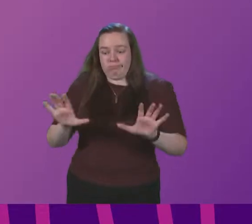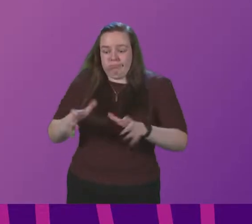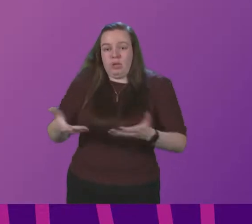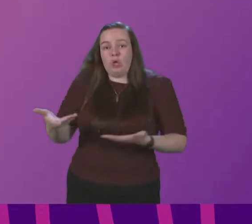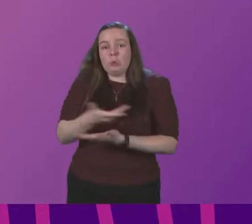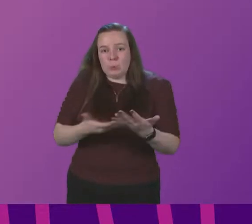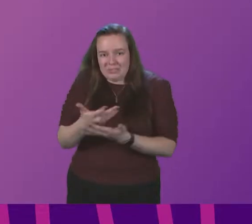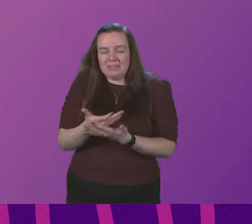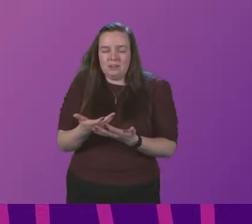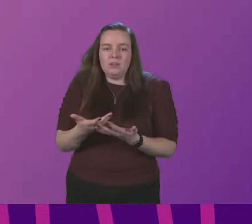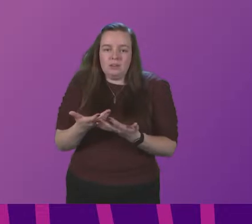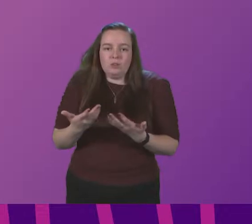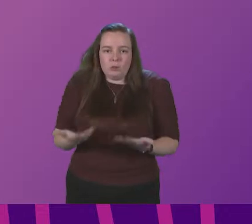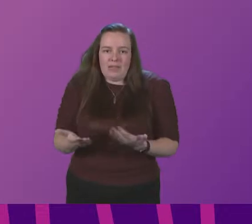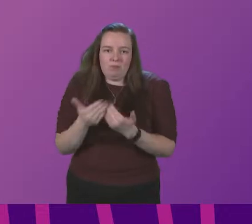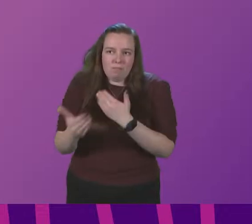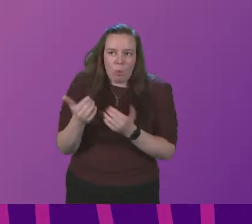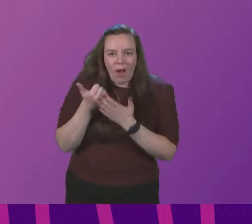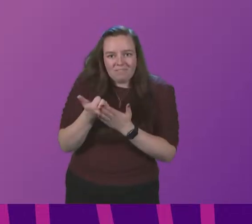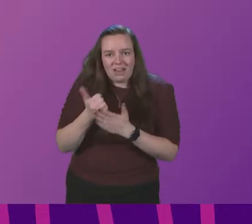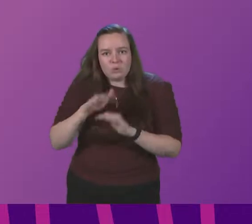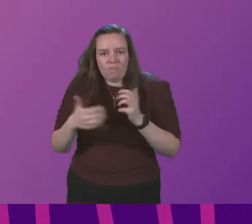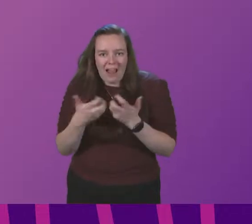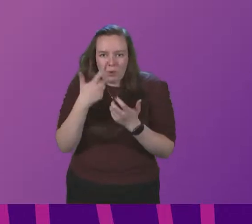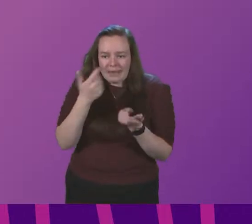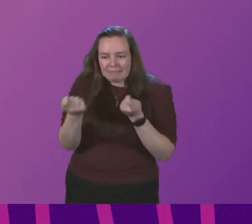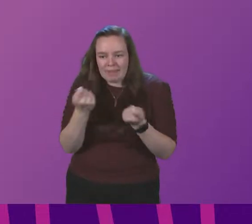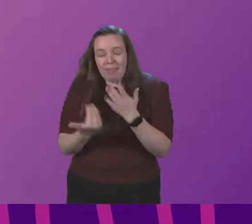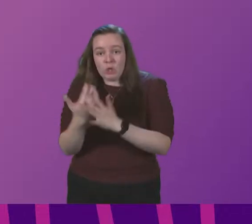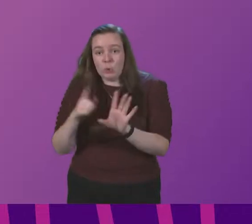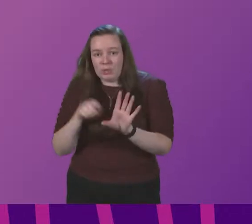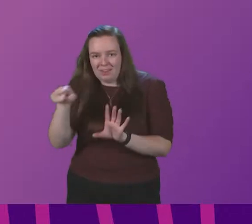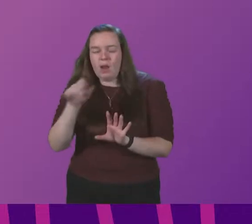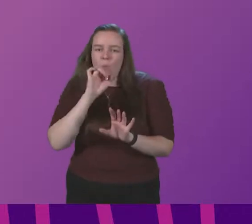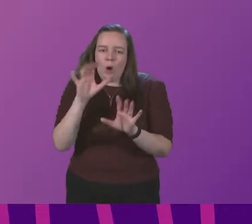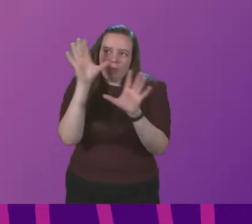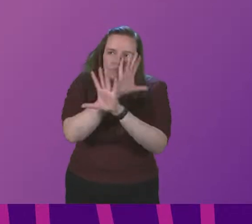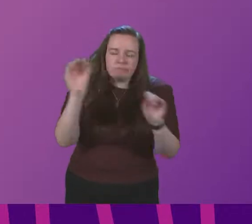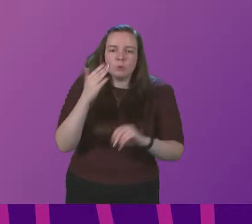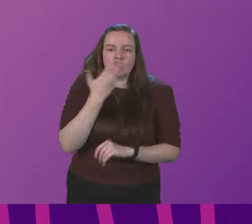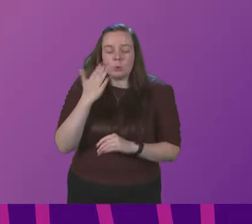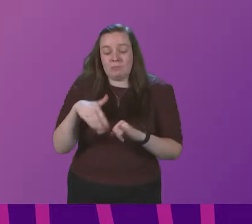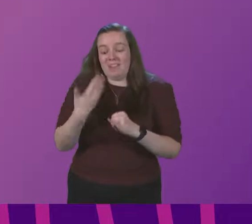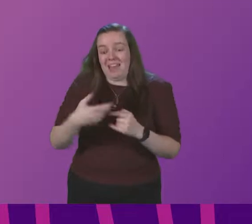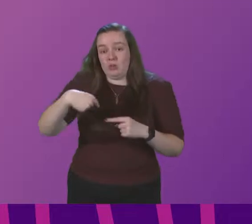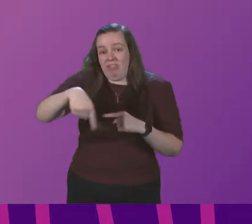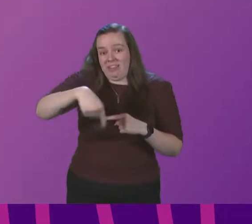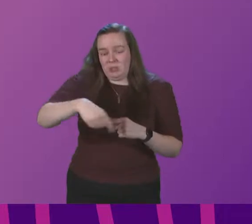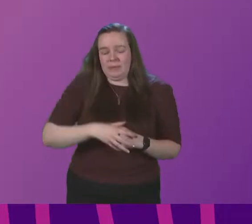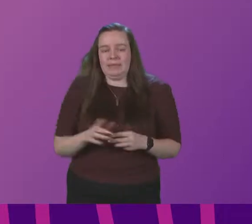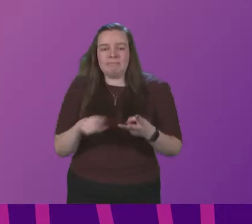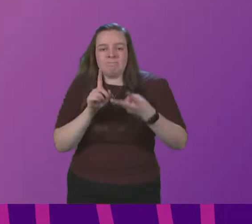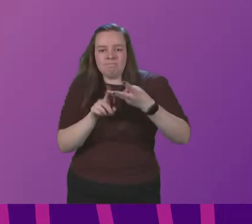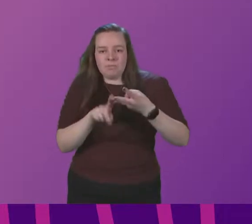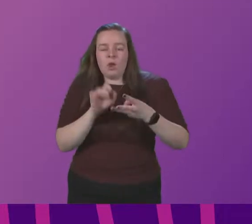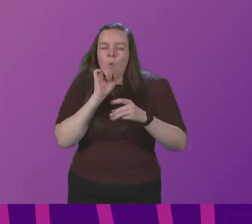further advice on how schools can operate safely in the new year, and we will send this advice to schools by the end of this week. Thirdly, we